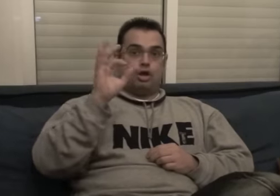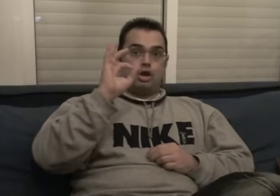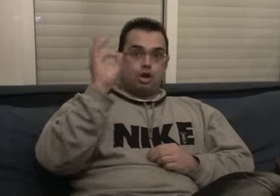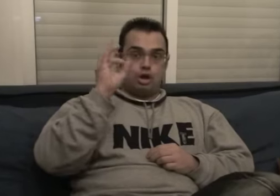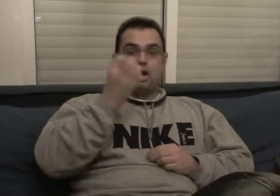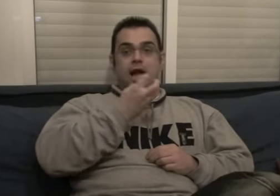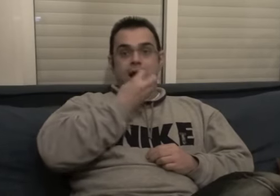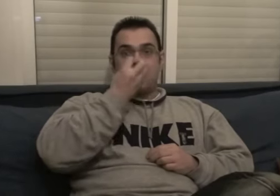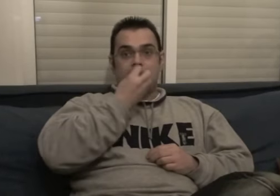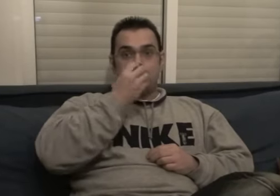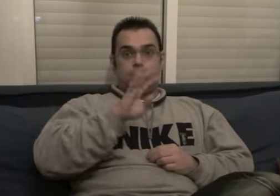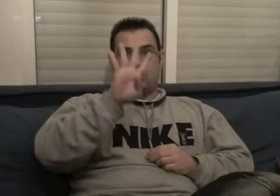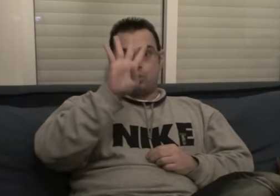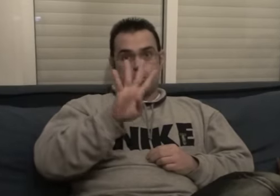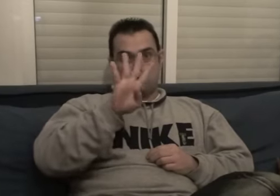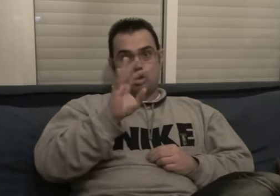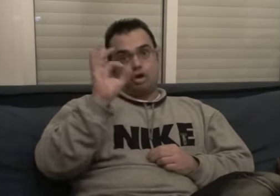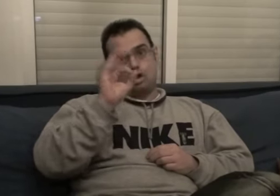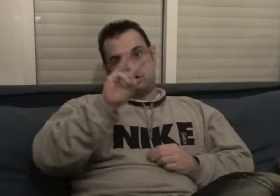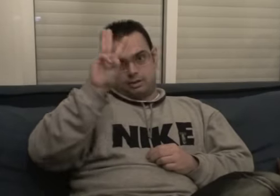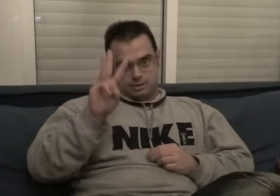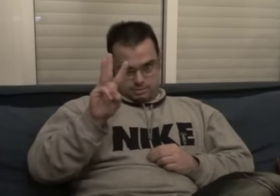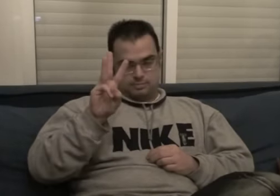and I got a baby I was born